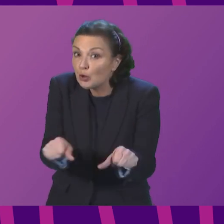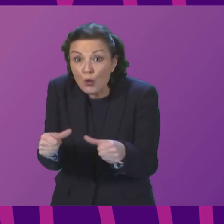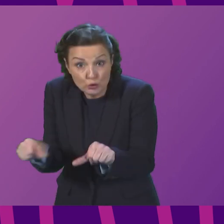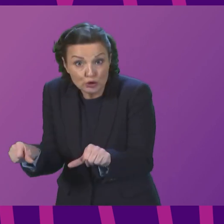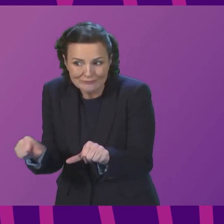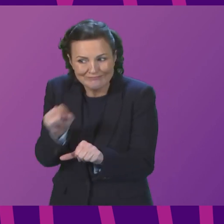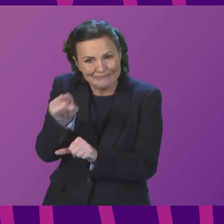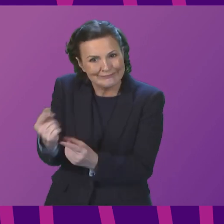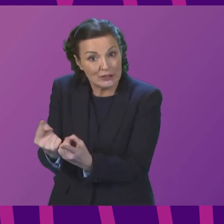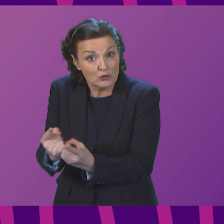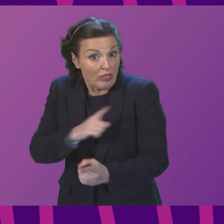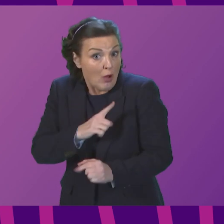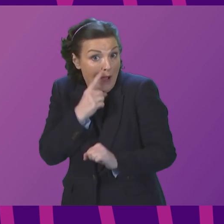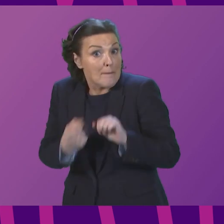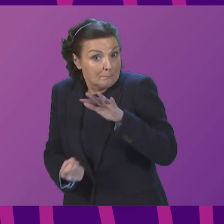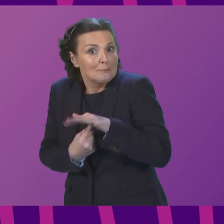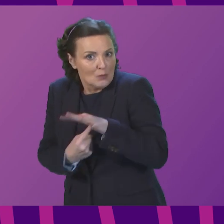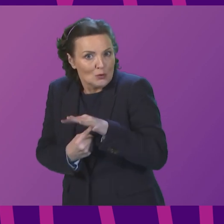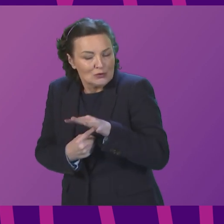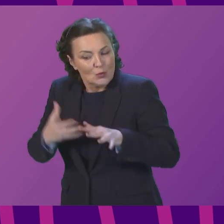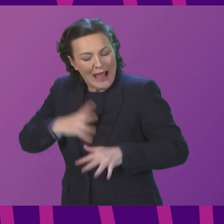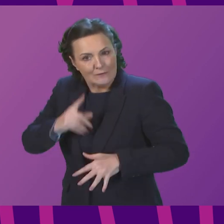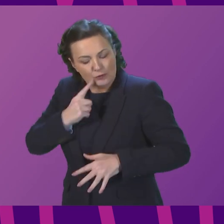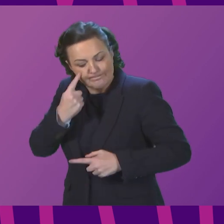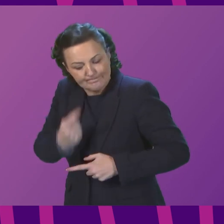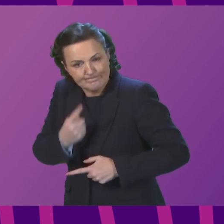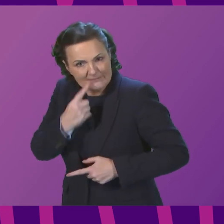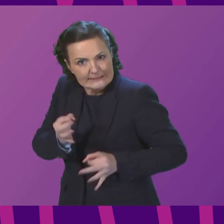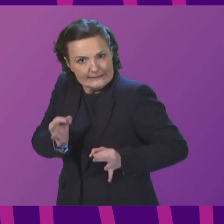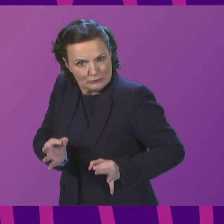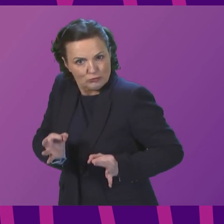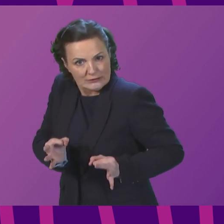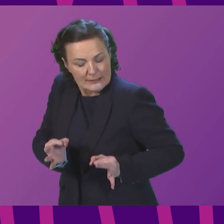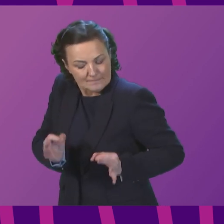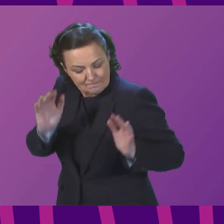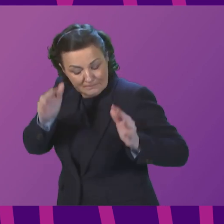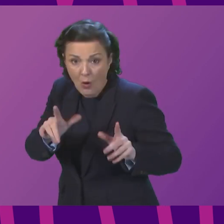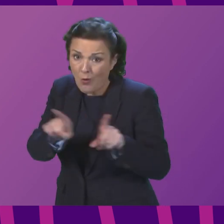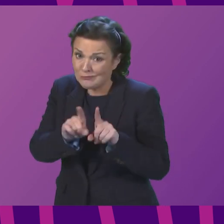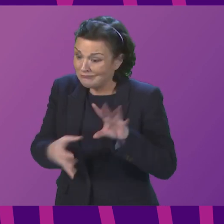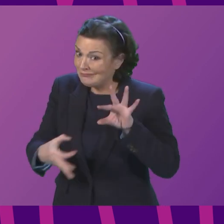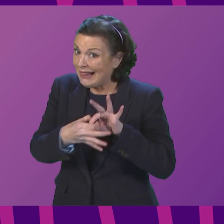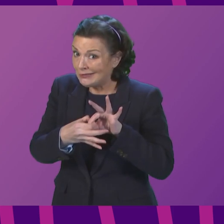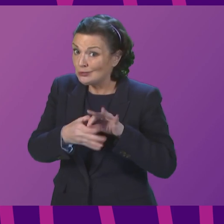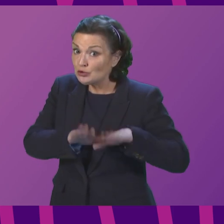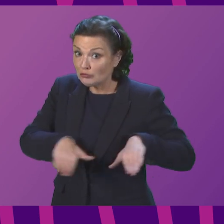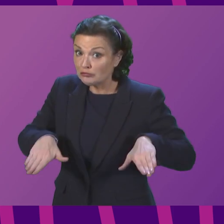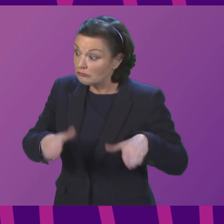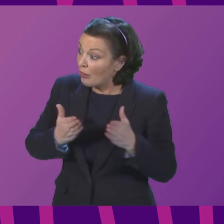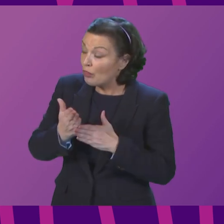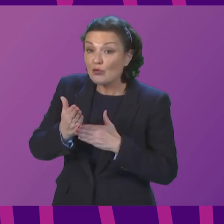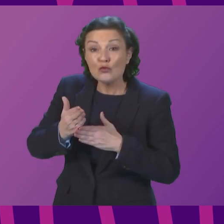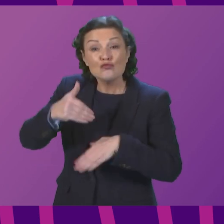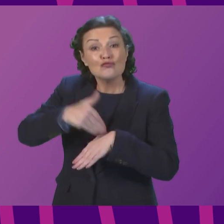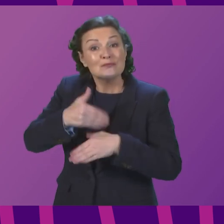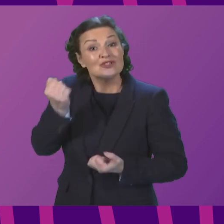why it is important, I think, to treat this very seriously. Of course, in terms of children in the criminal justice system,